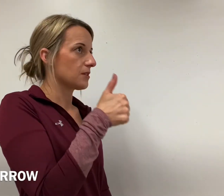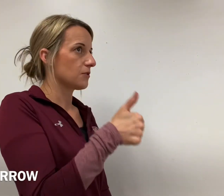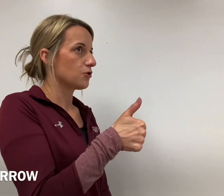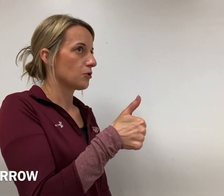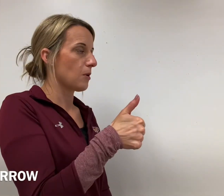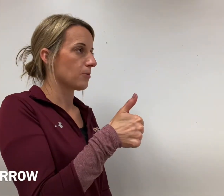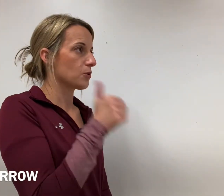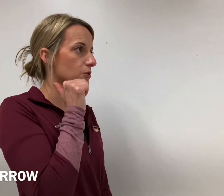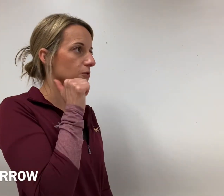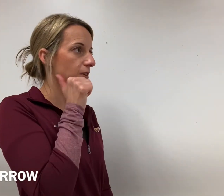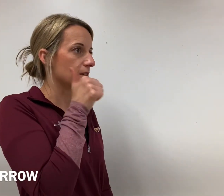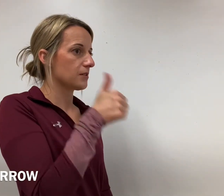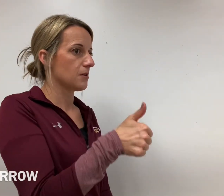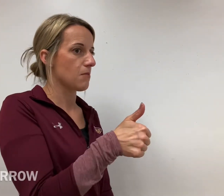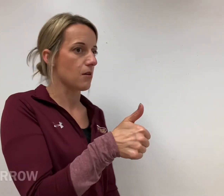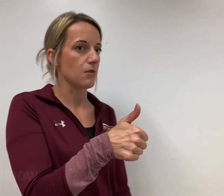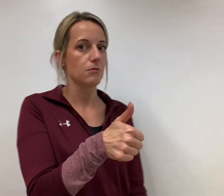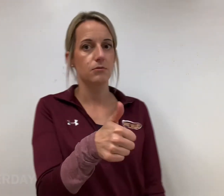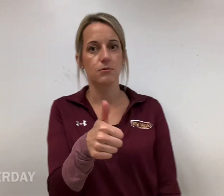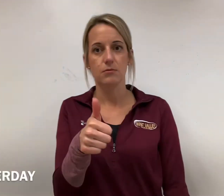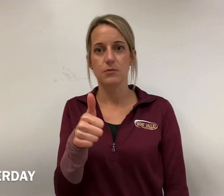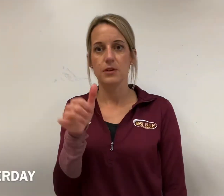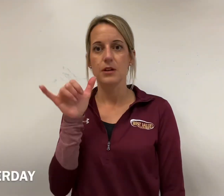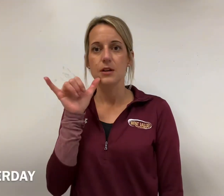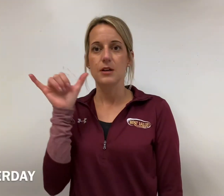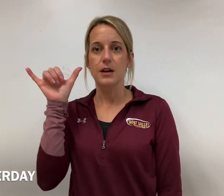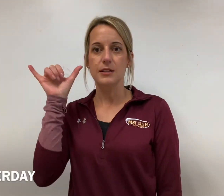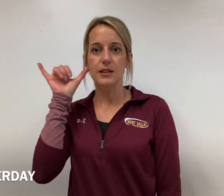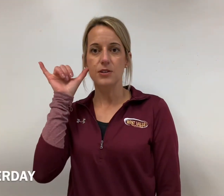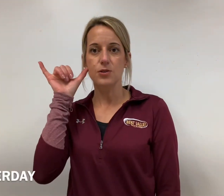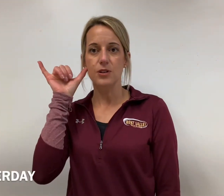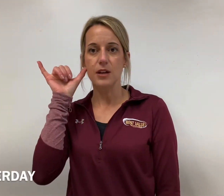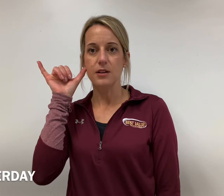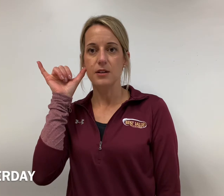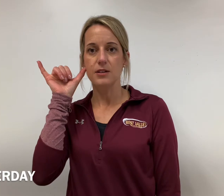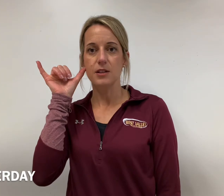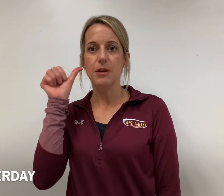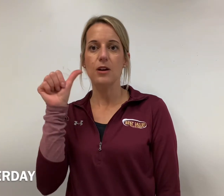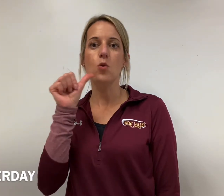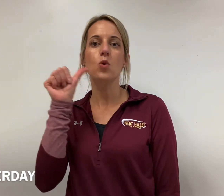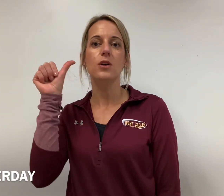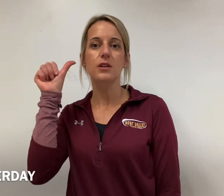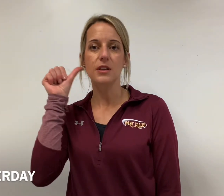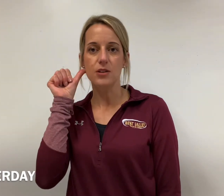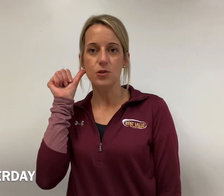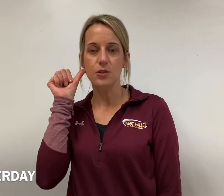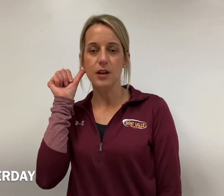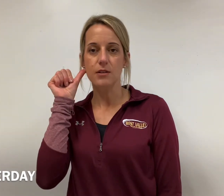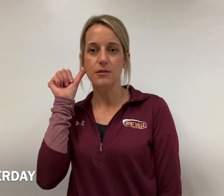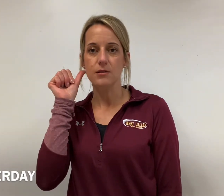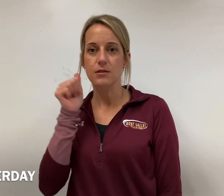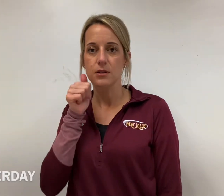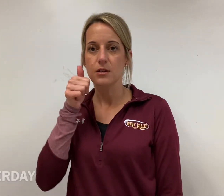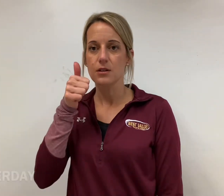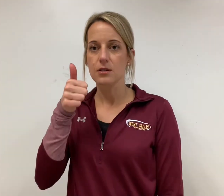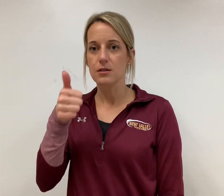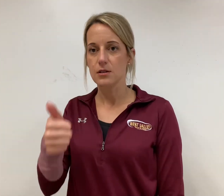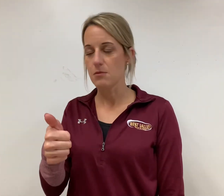future palm towards your face tomorrow and yesterday into the backboard yesterday tomorrow